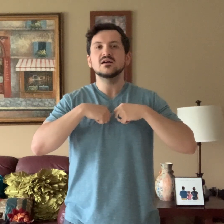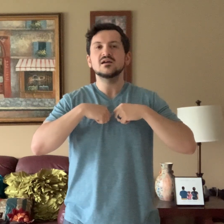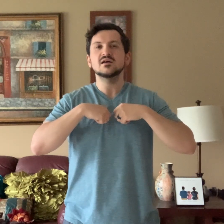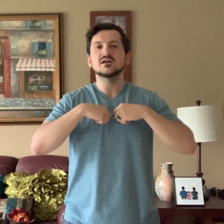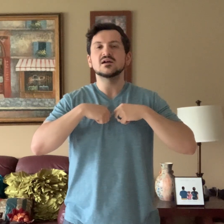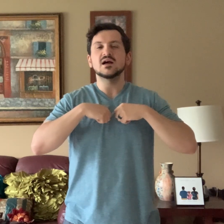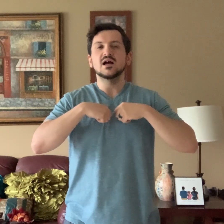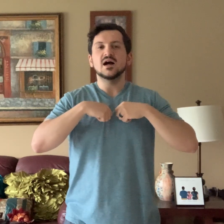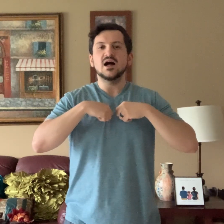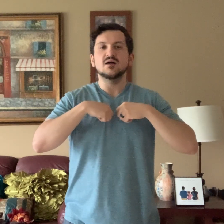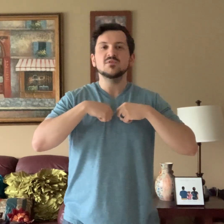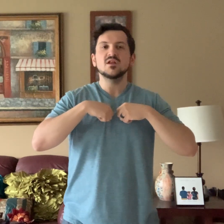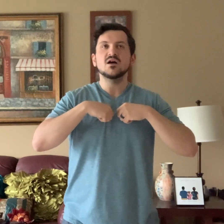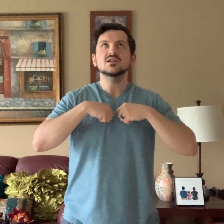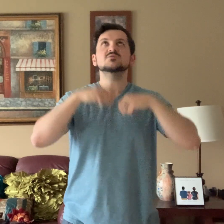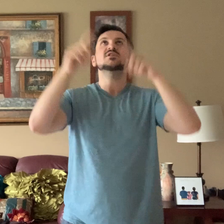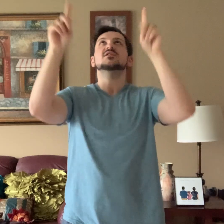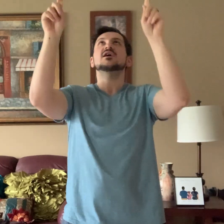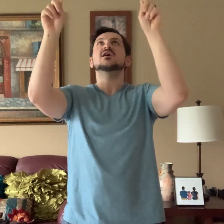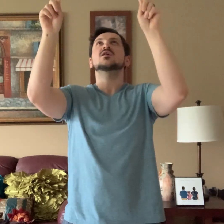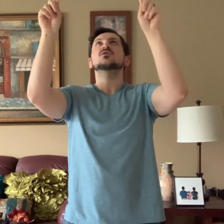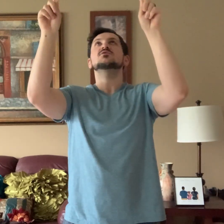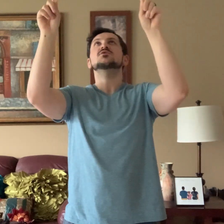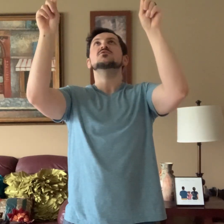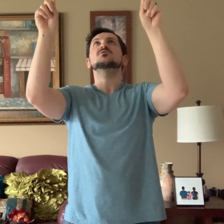I'm lost without you